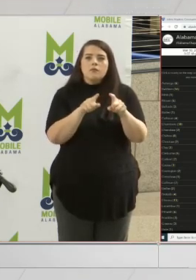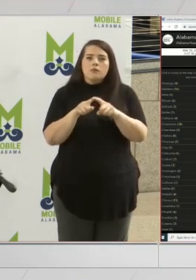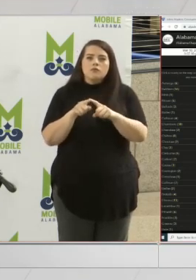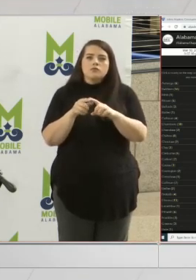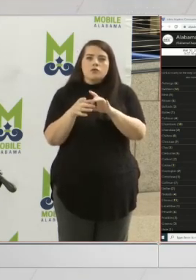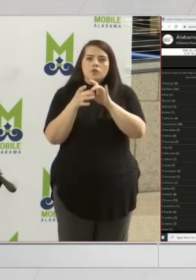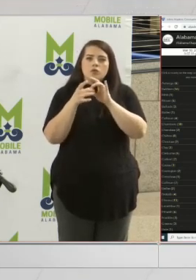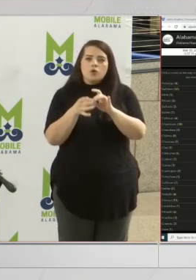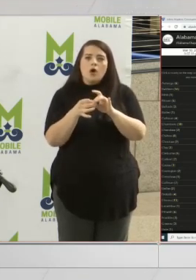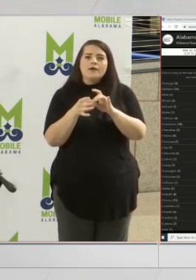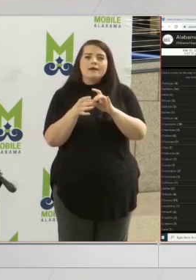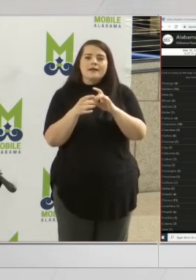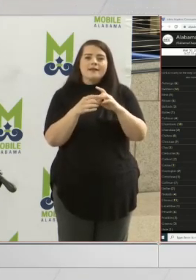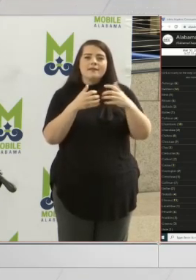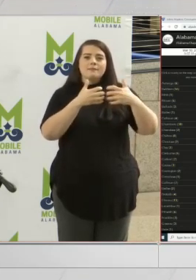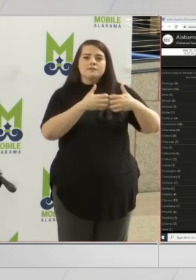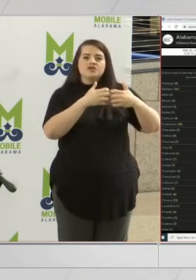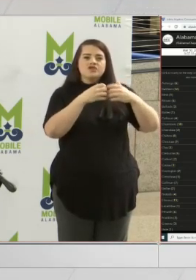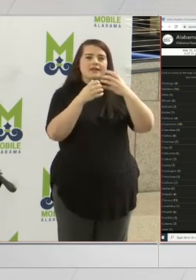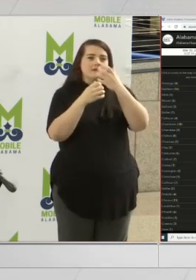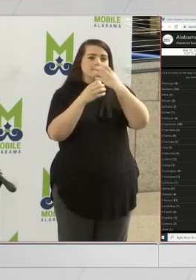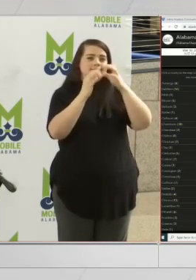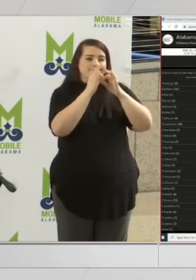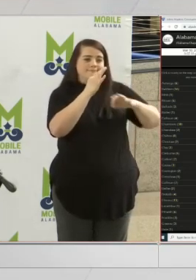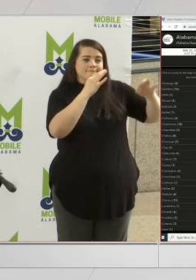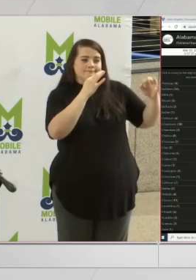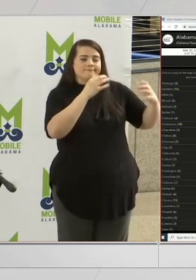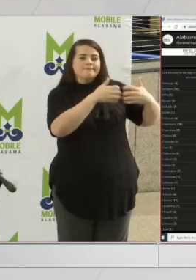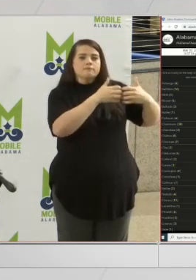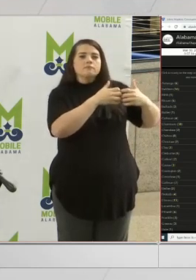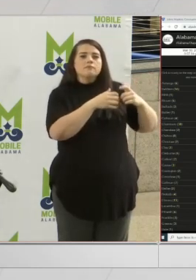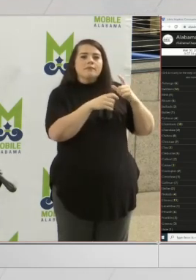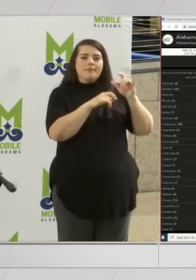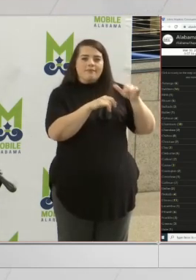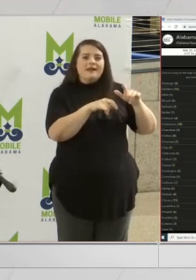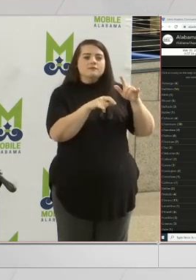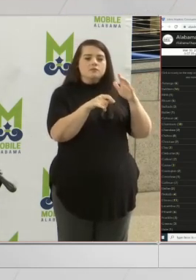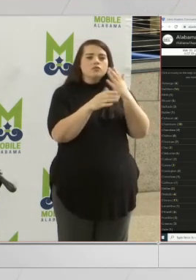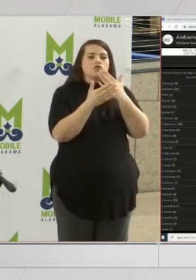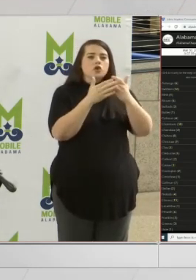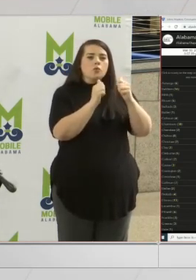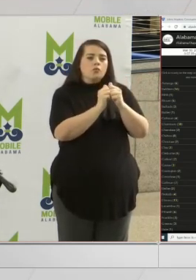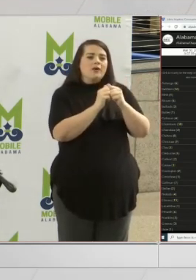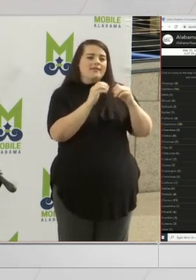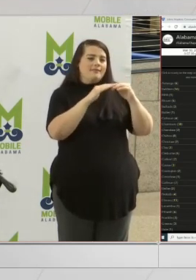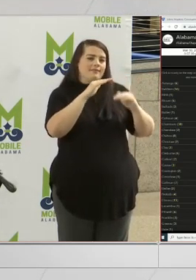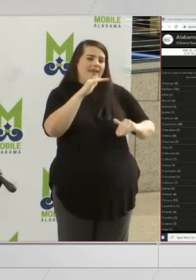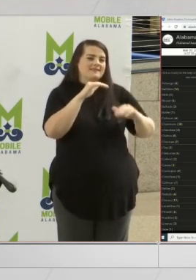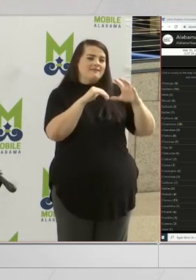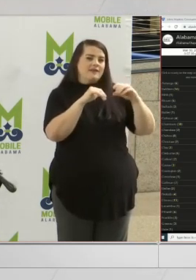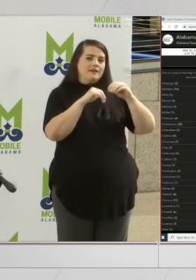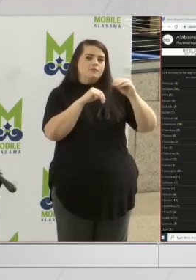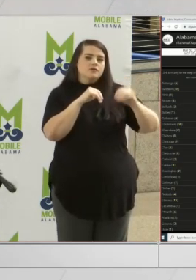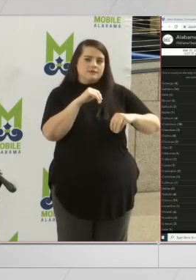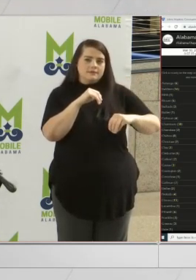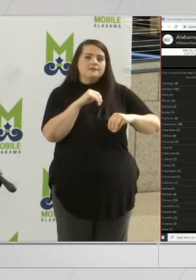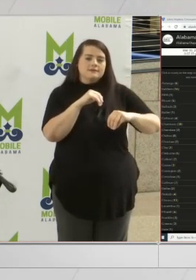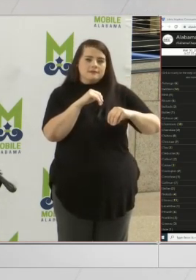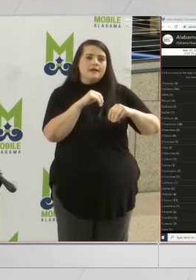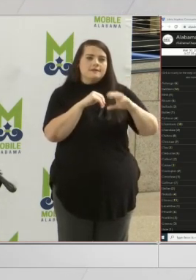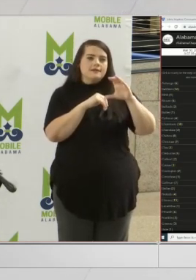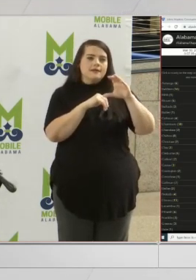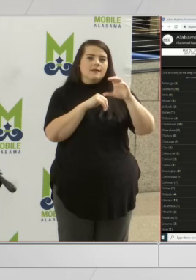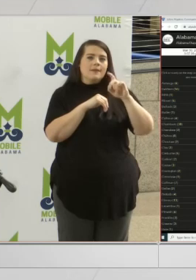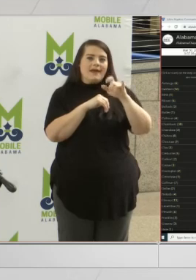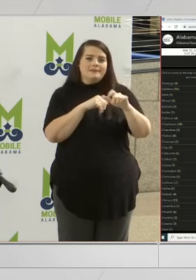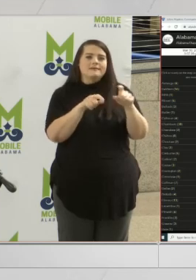the ventilators, all of our capacity is holding steady as well, and we're at less than 50% capacity as well